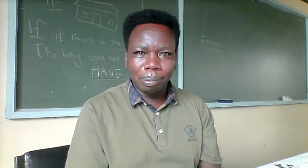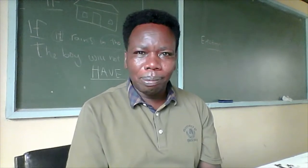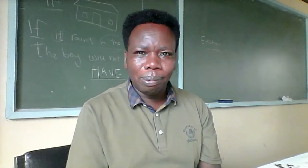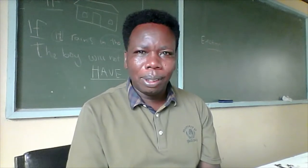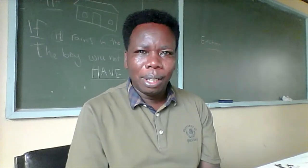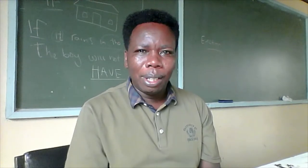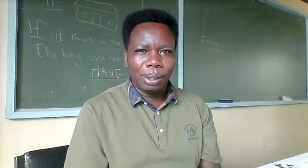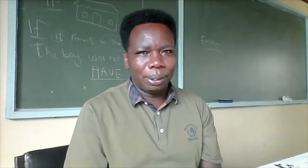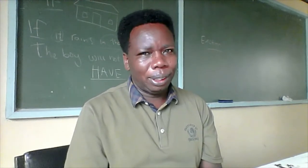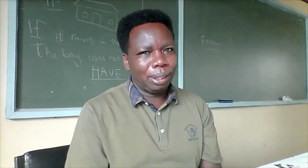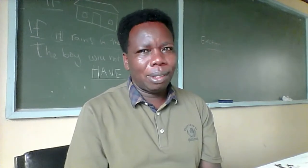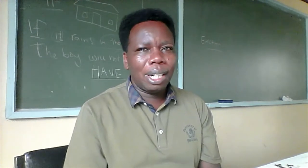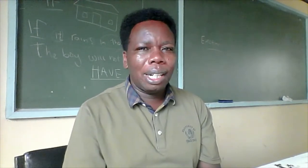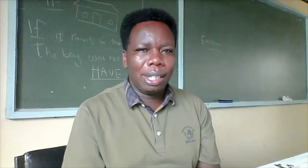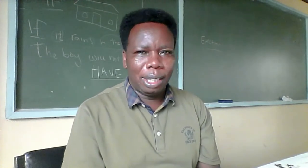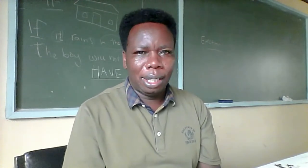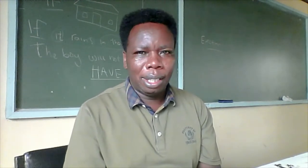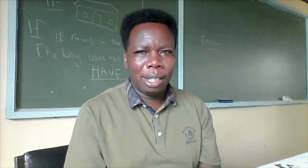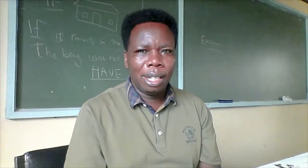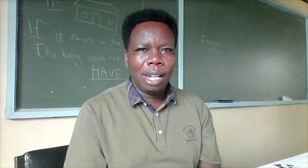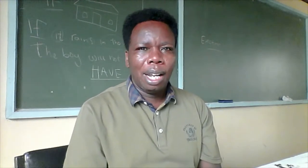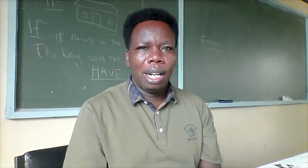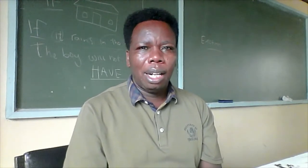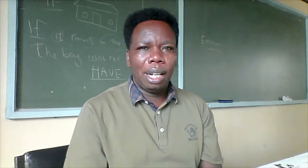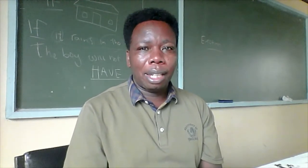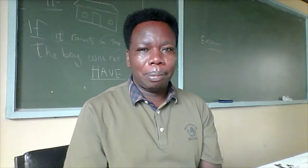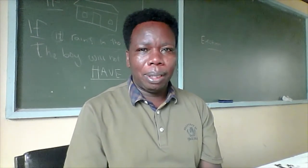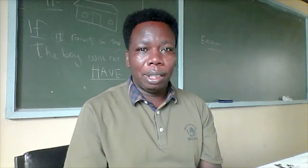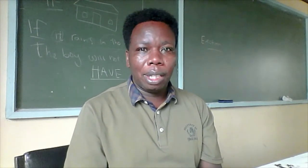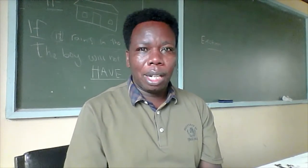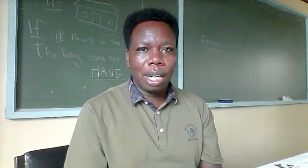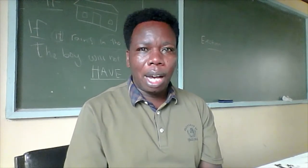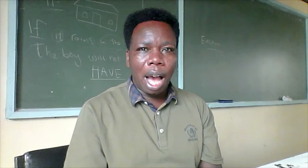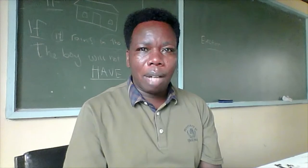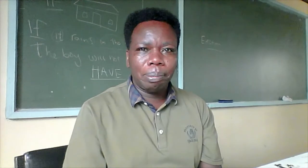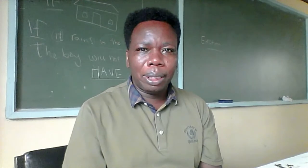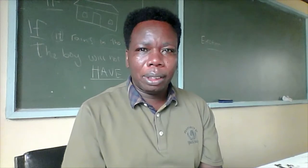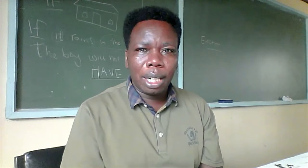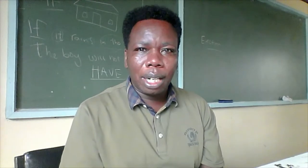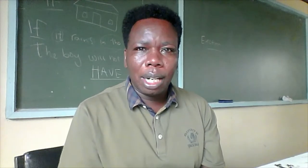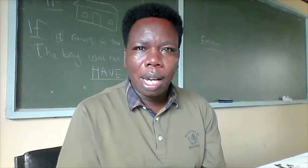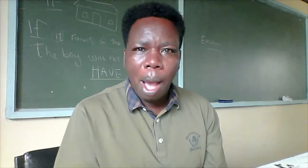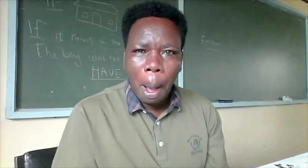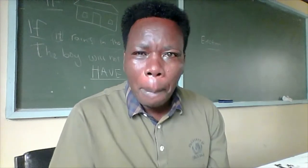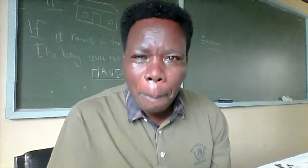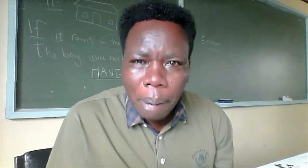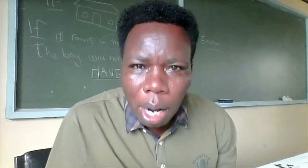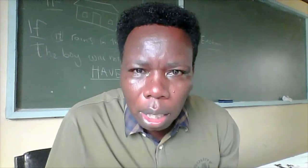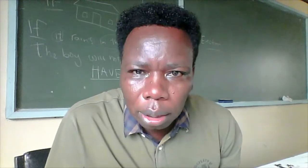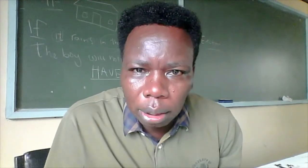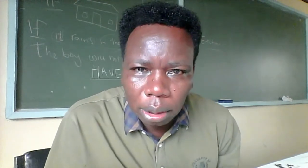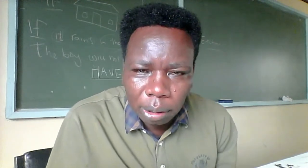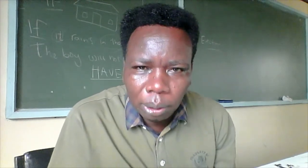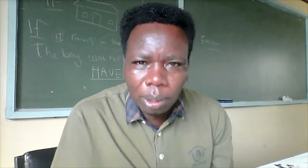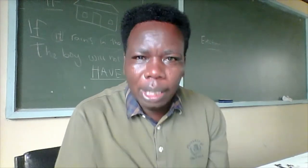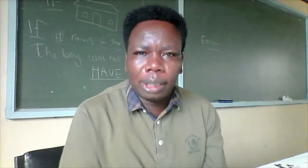using your heart like me i'm mr paul you know that